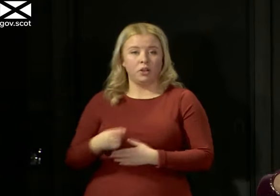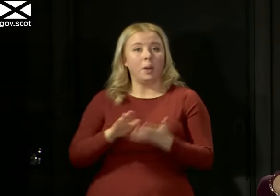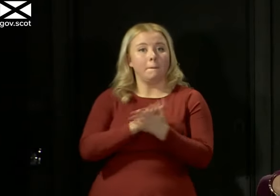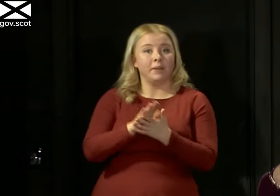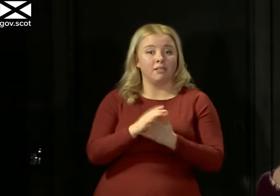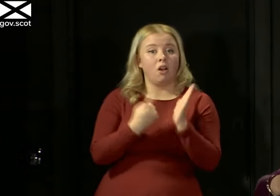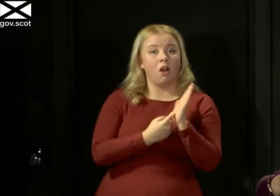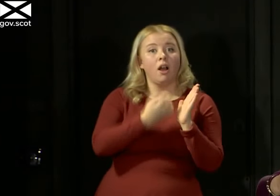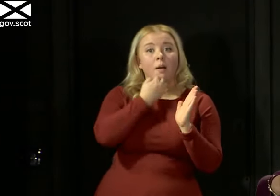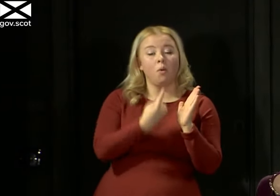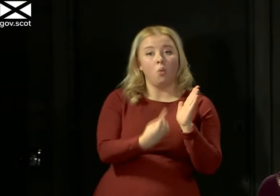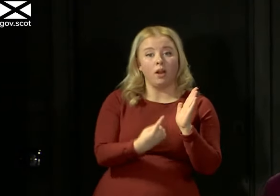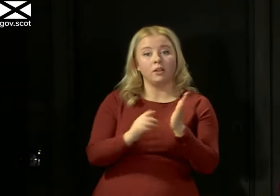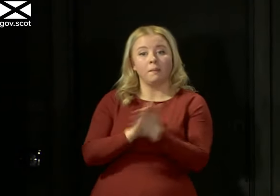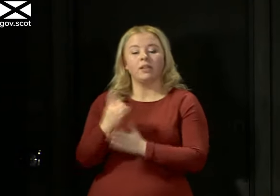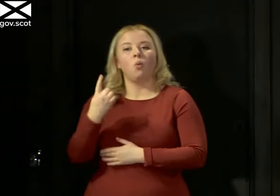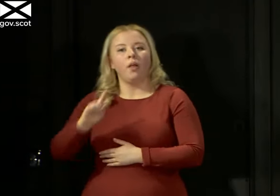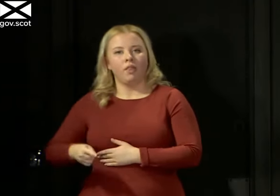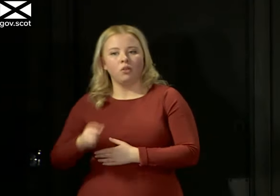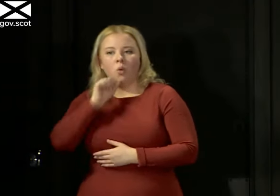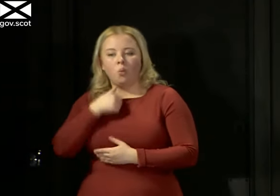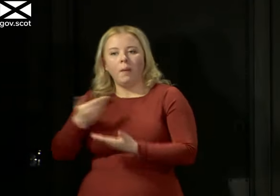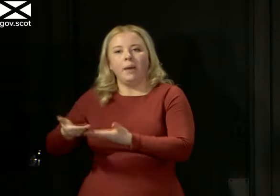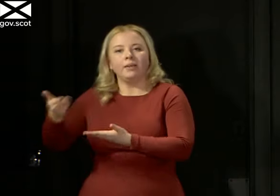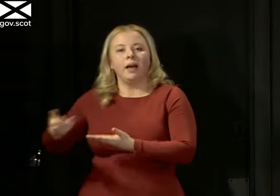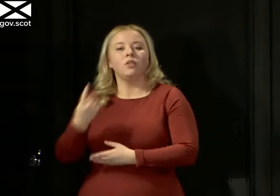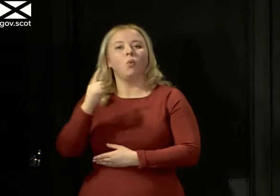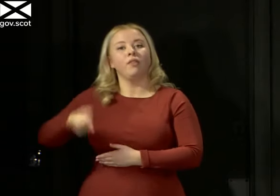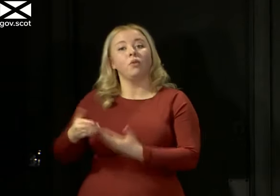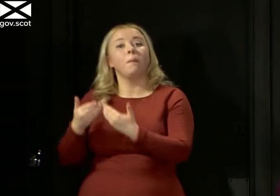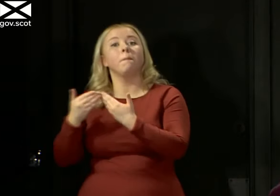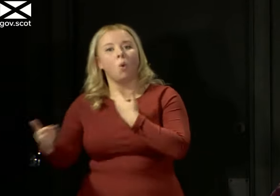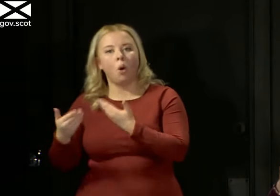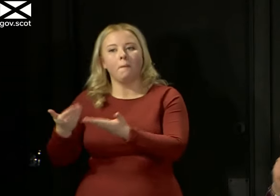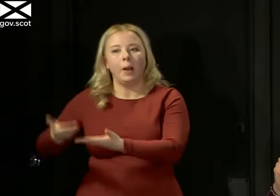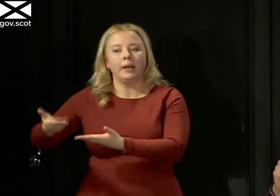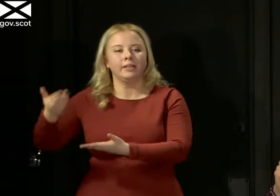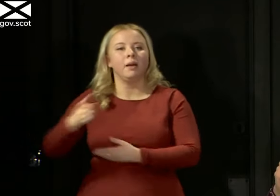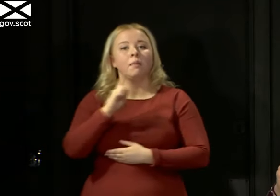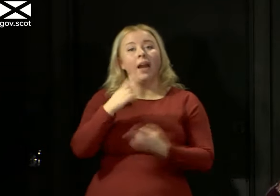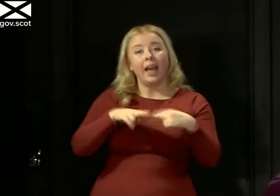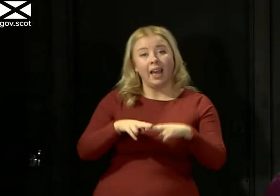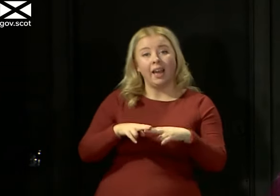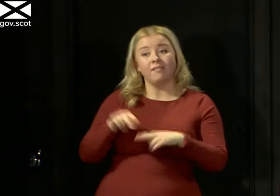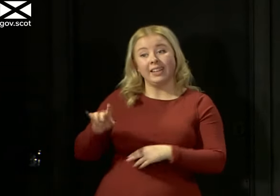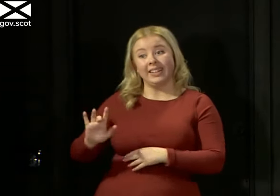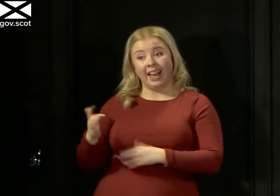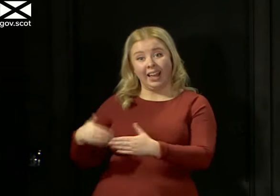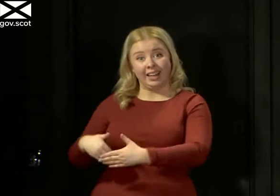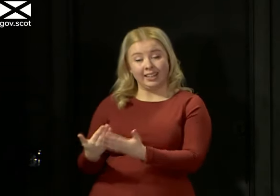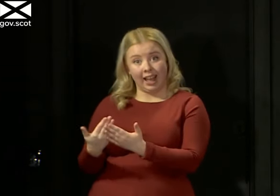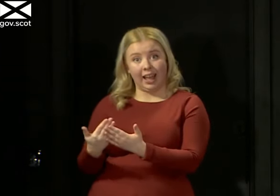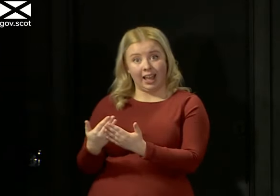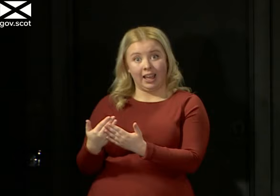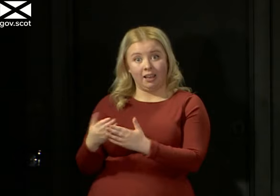1,000 more. But if your incidence is 10 cases a day and your R number is 1, then those 10 will